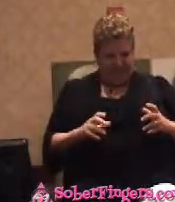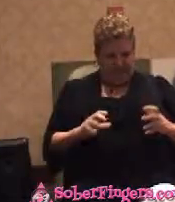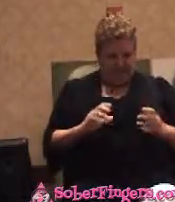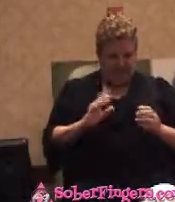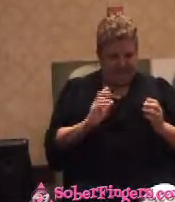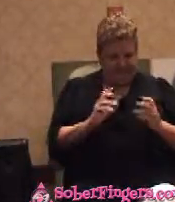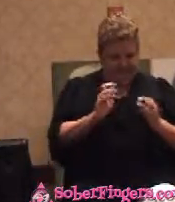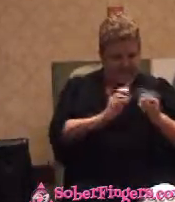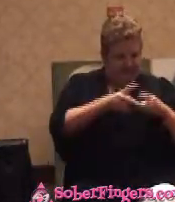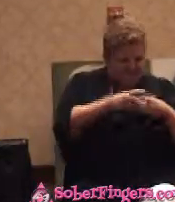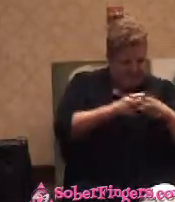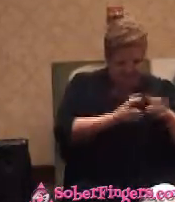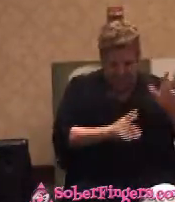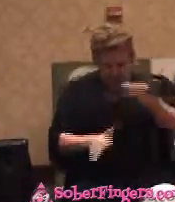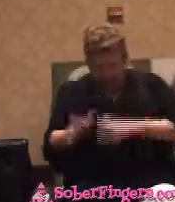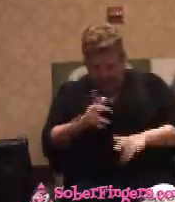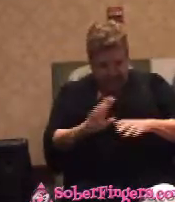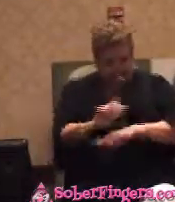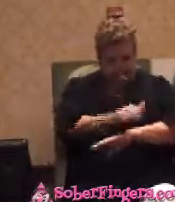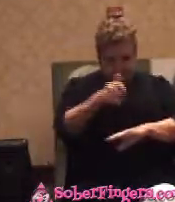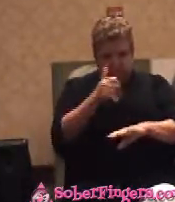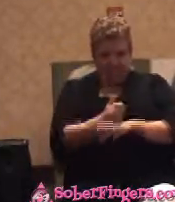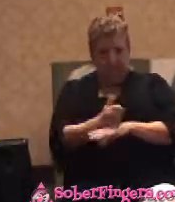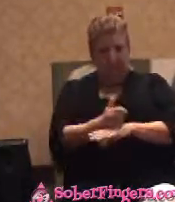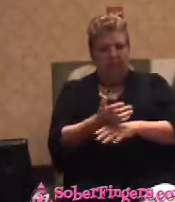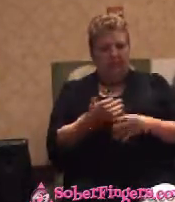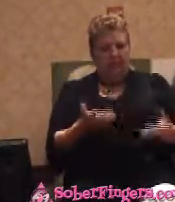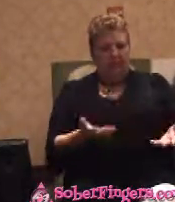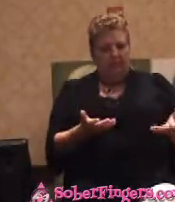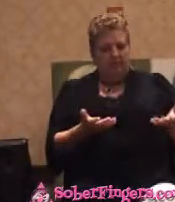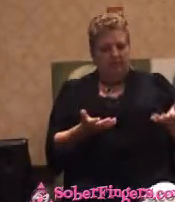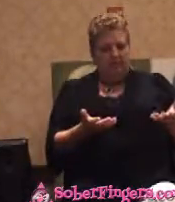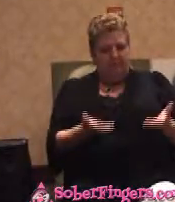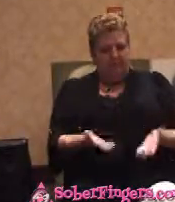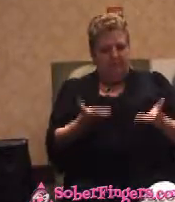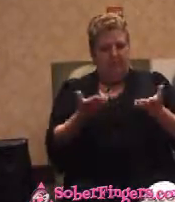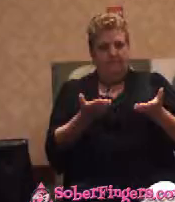said there it is. It never occurred to me there was any skill involved.